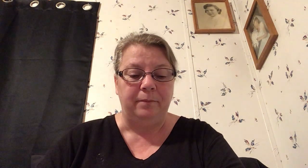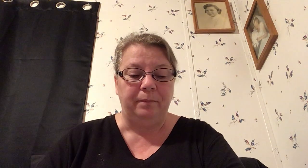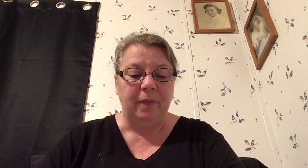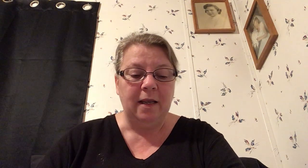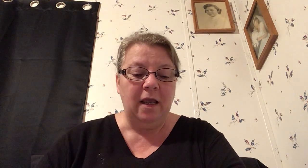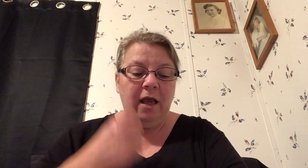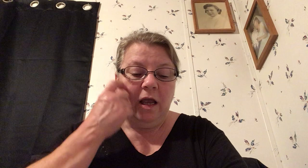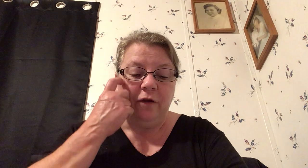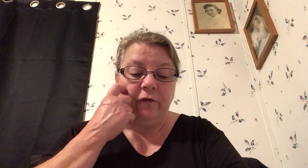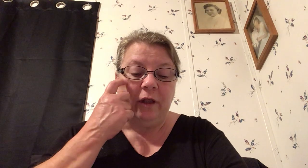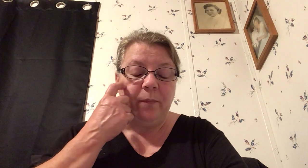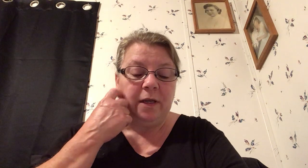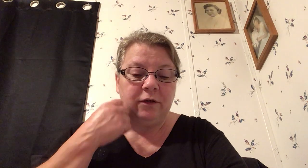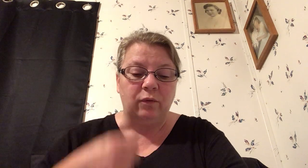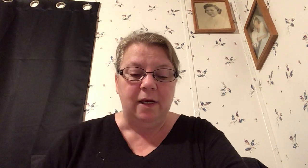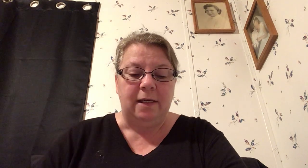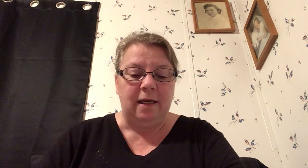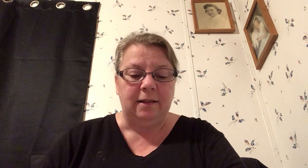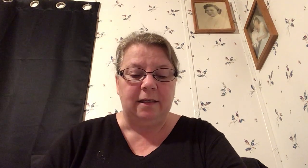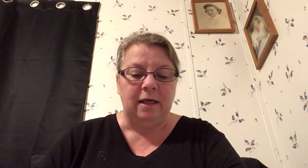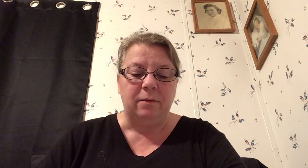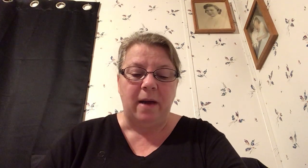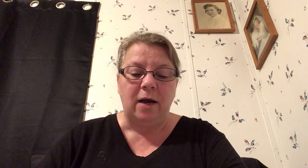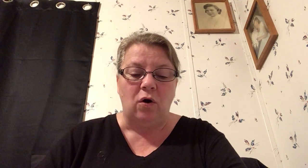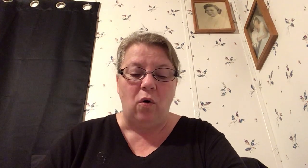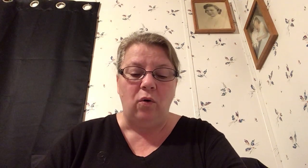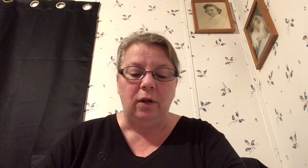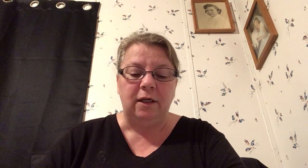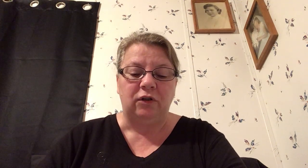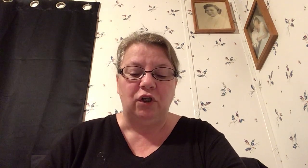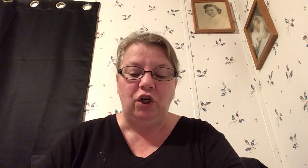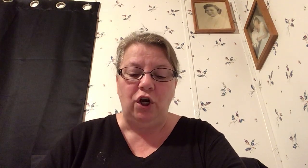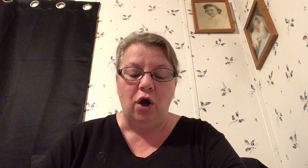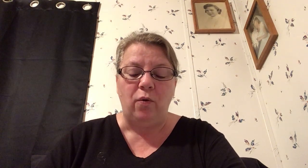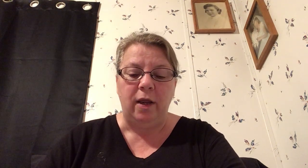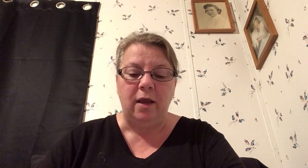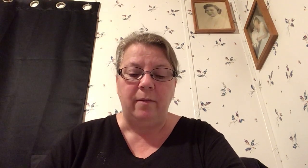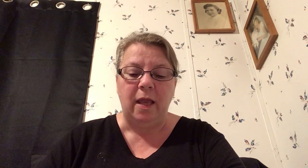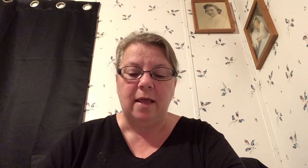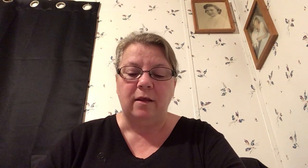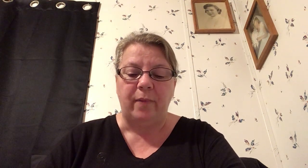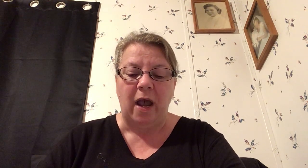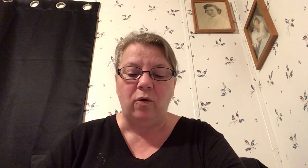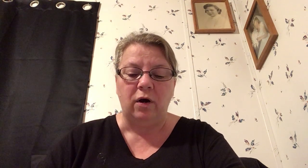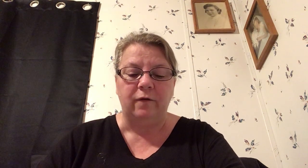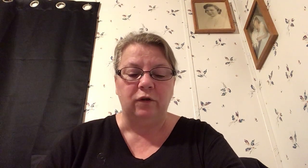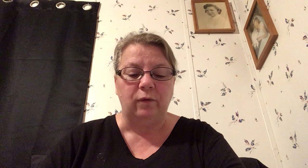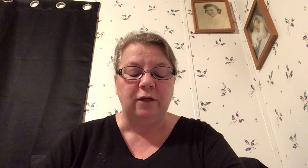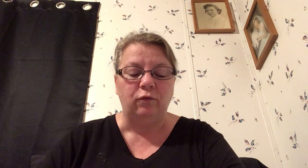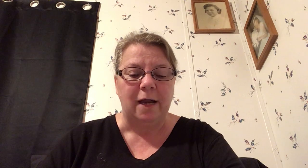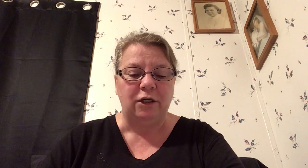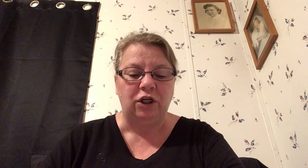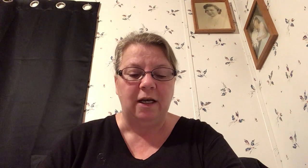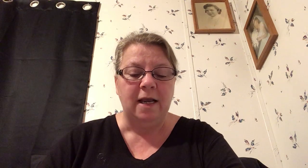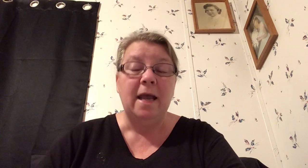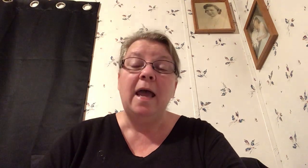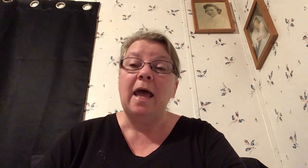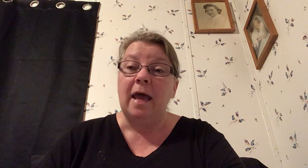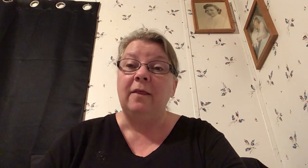and Philippians 3 10 says my goal is to know him and the power of his resurrection and